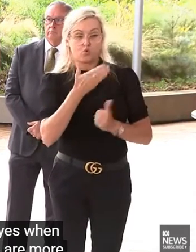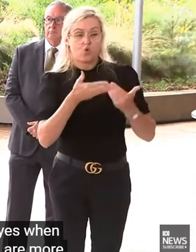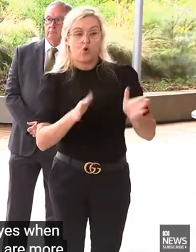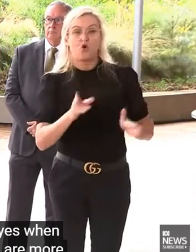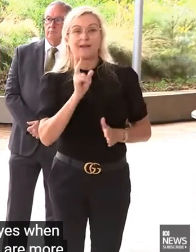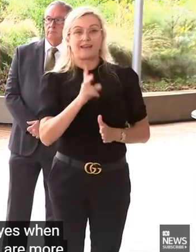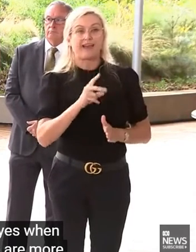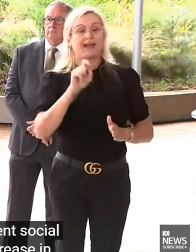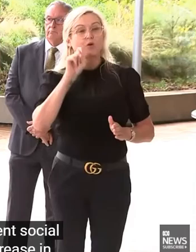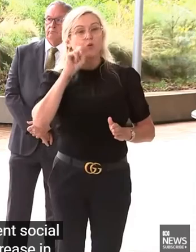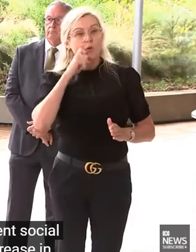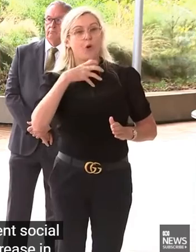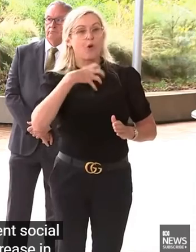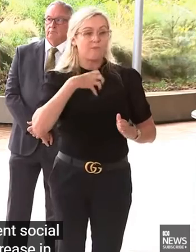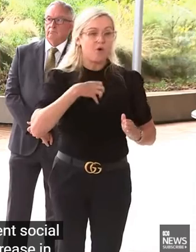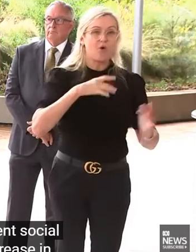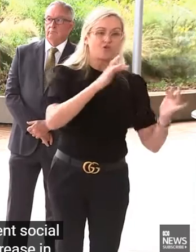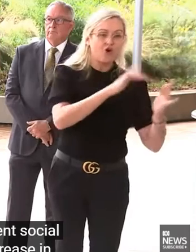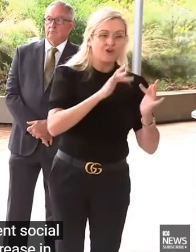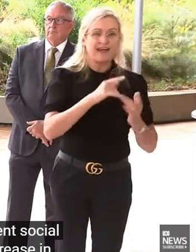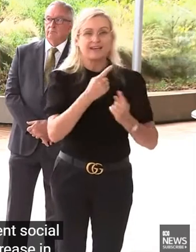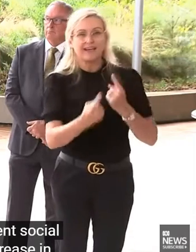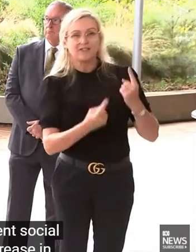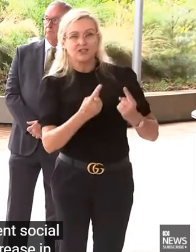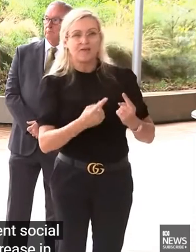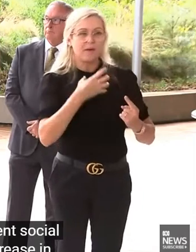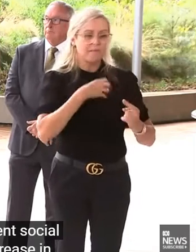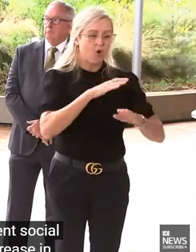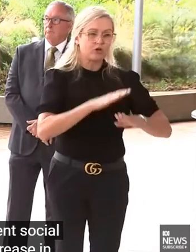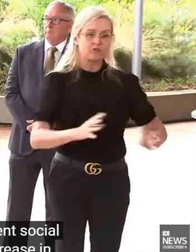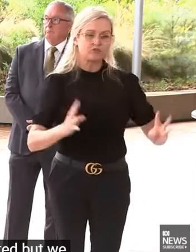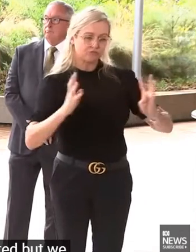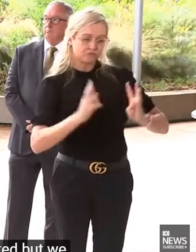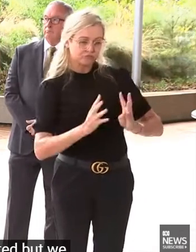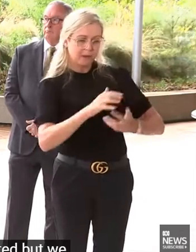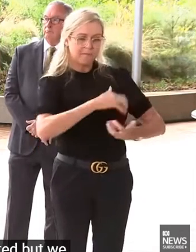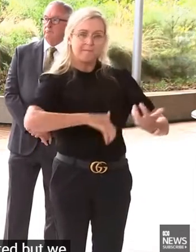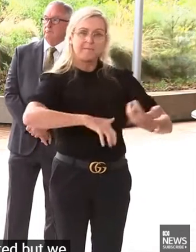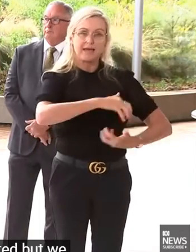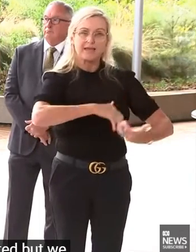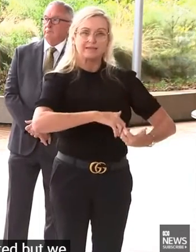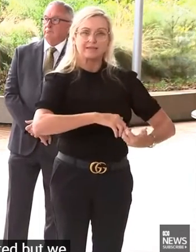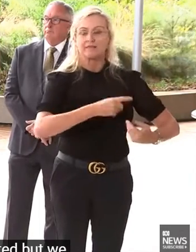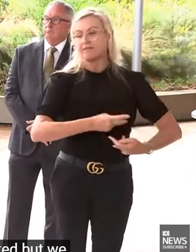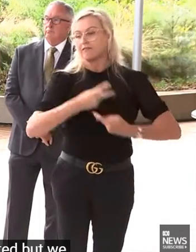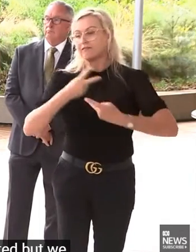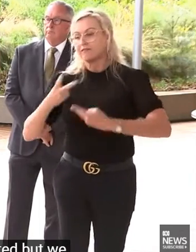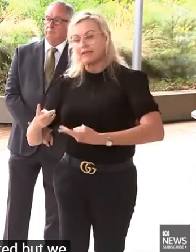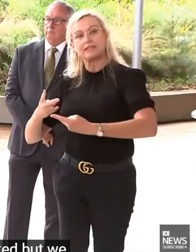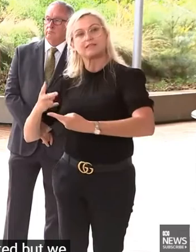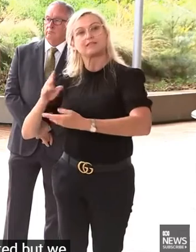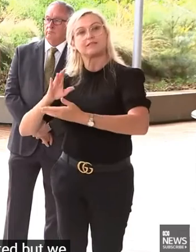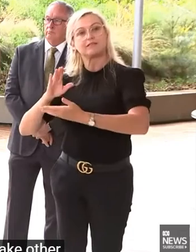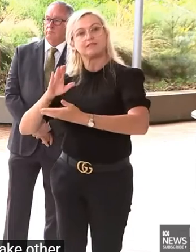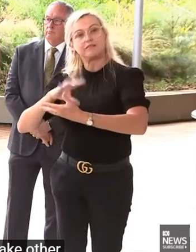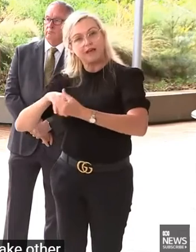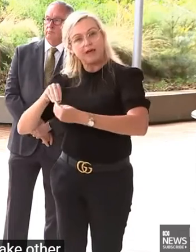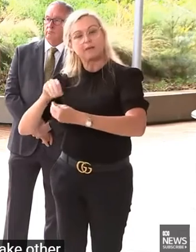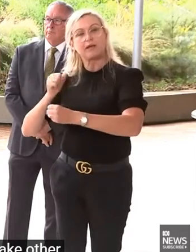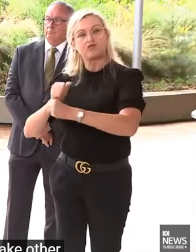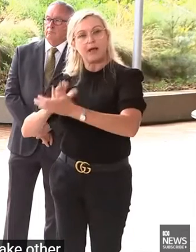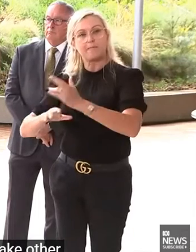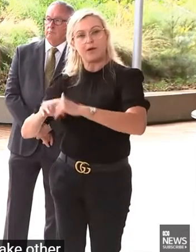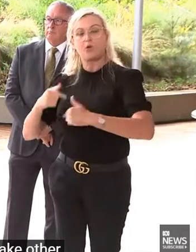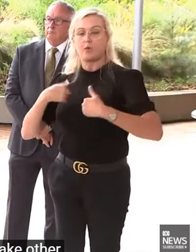different social networks, and an increase in cases would be expected. But we as a community can take other actions to offset that.